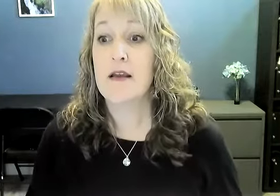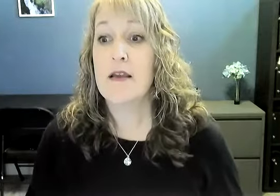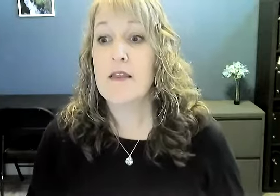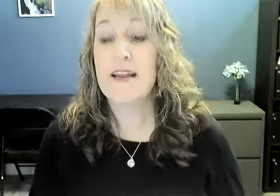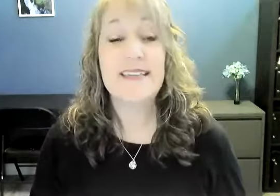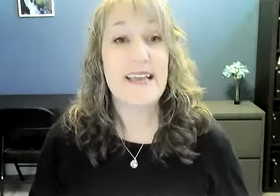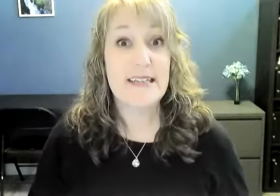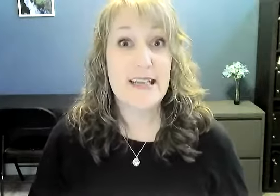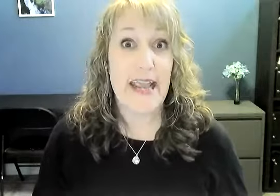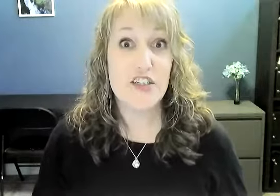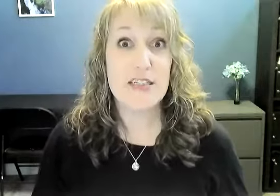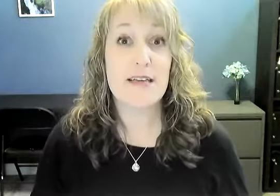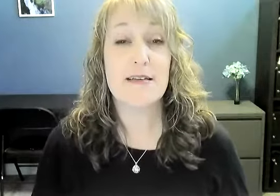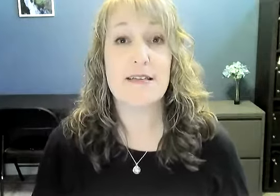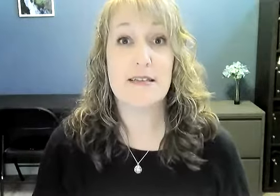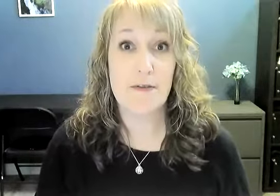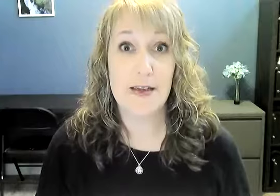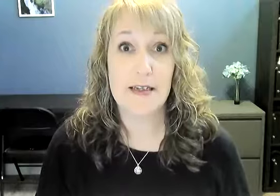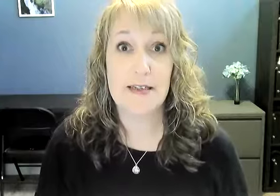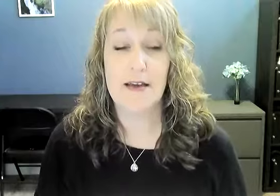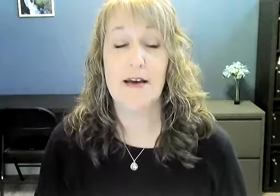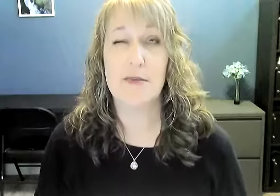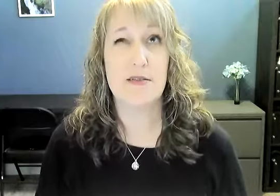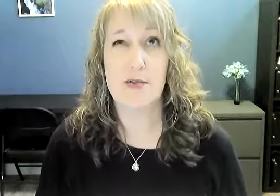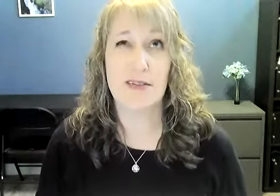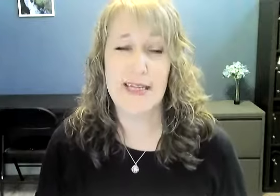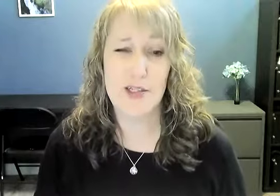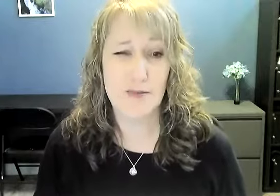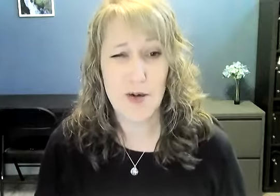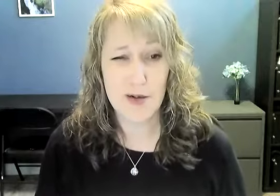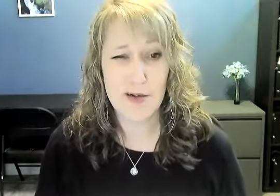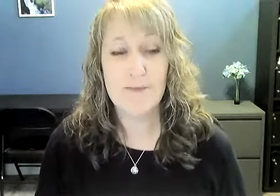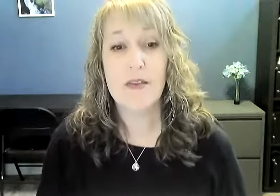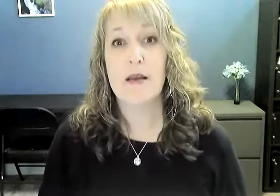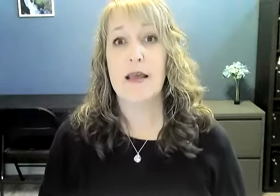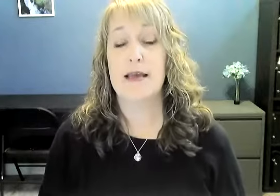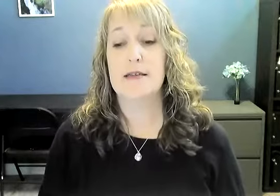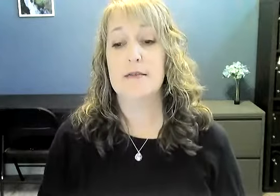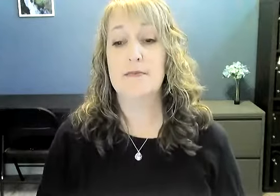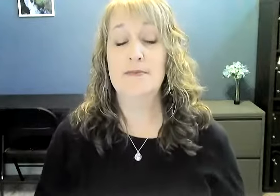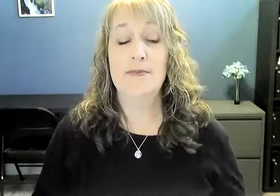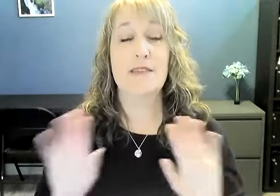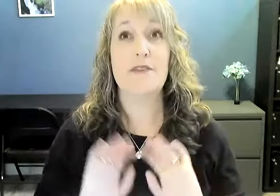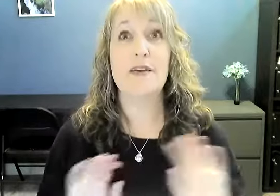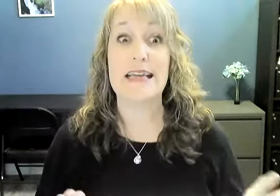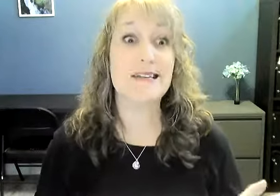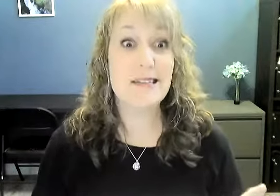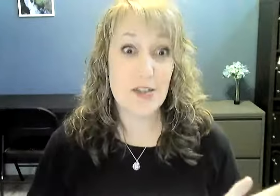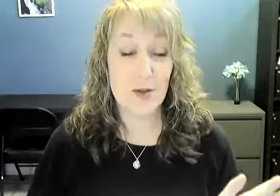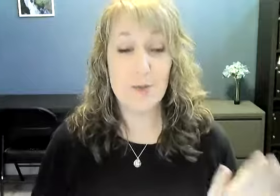The next thing is an agent suffix. It's also called an agent marker. And it's very easy to do.